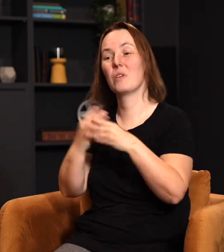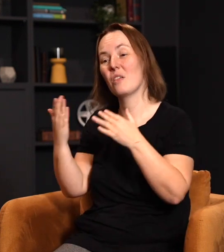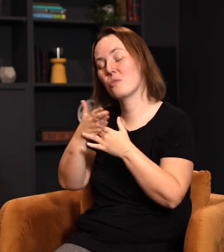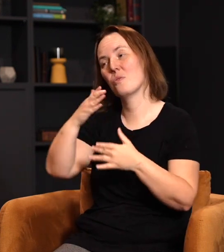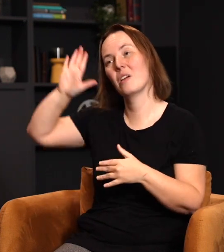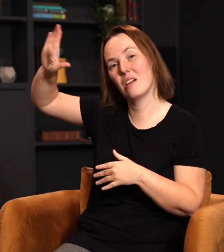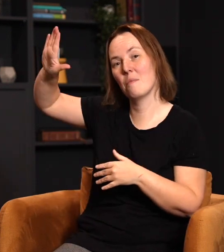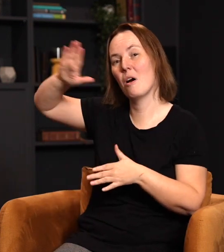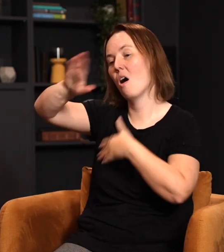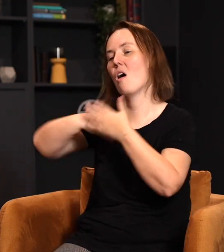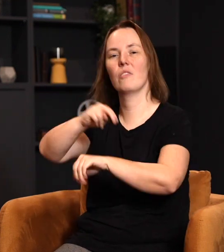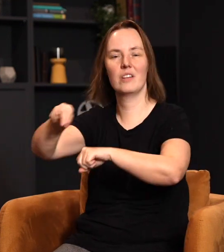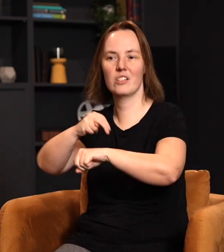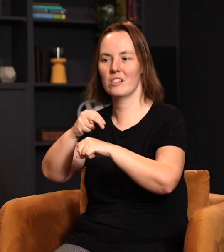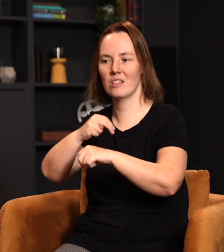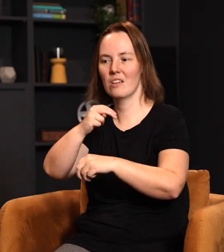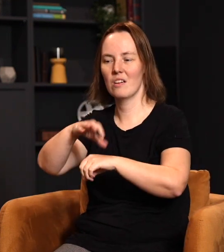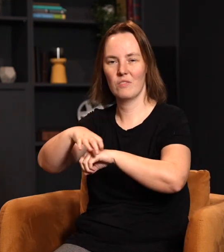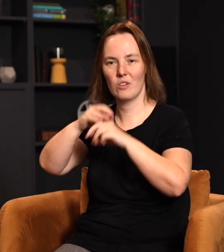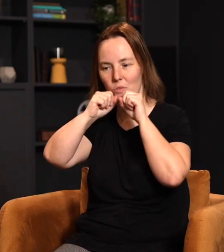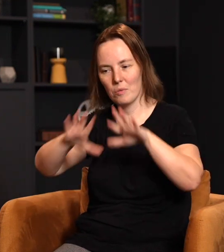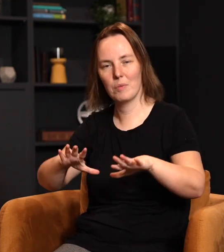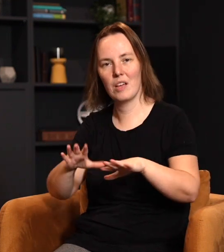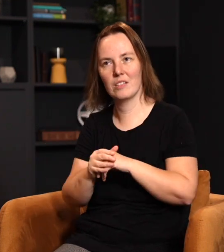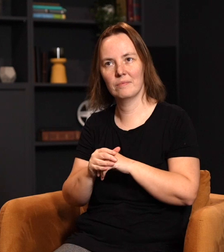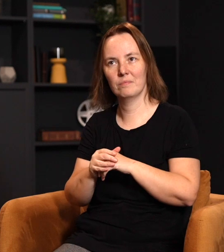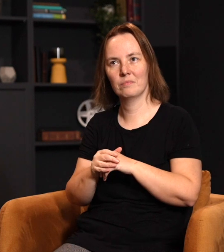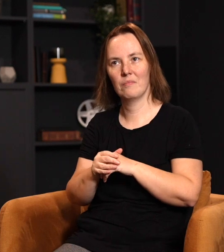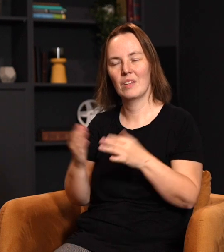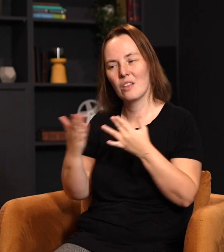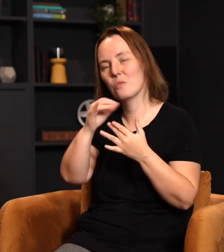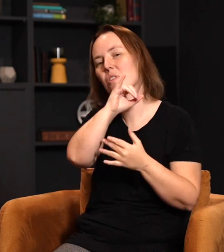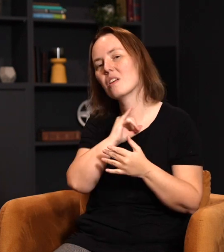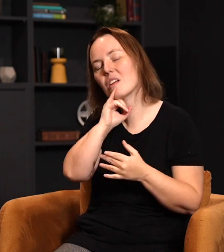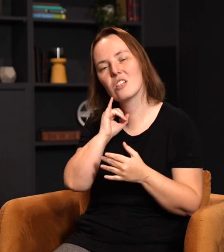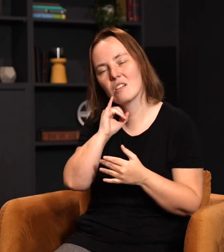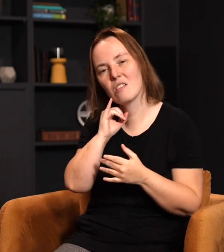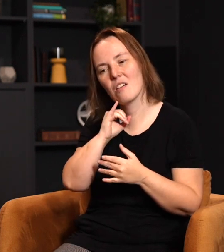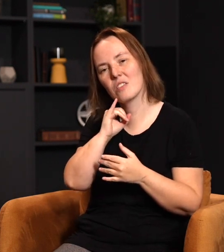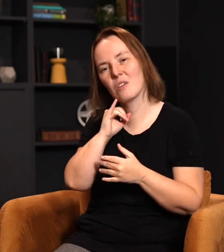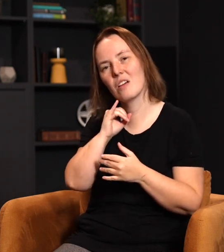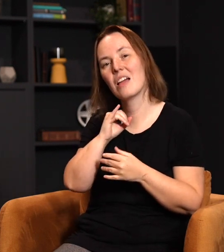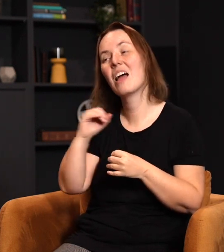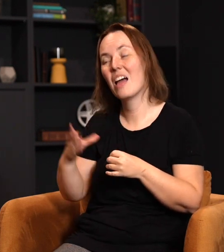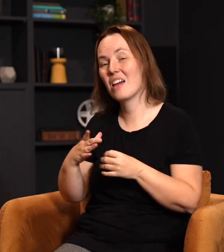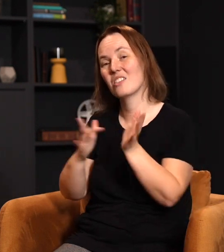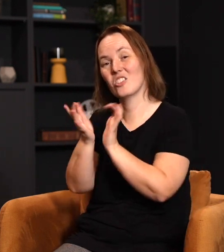and through him all the nations of the earth would be blessed. He also intended the nation to be blessed through the nation of Israel, but ultimately through the person of Jesus